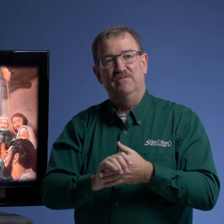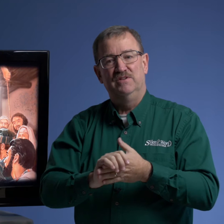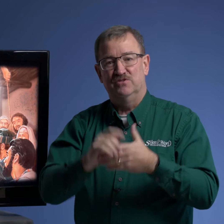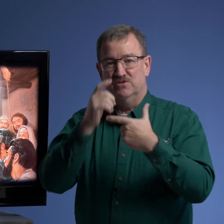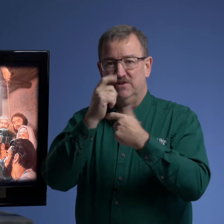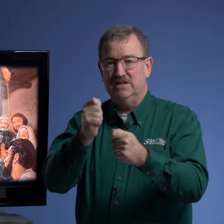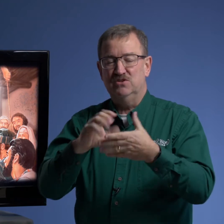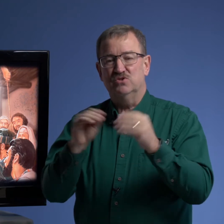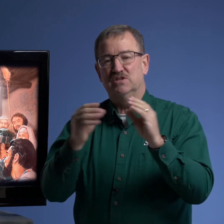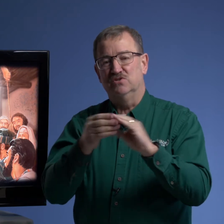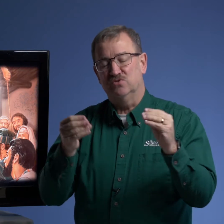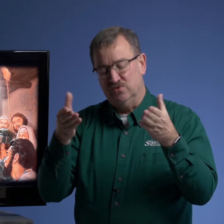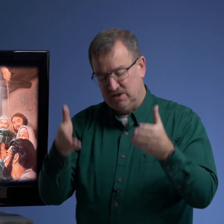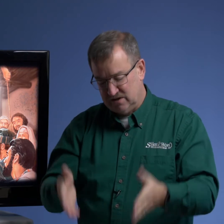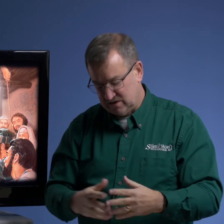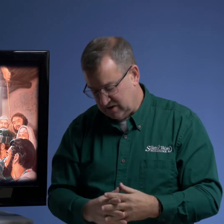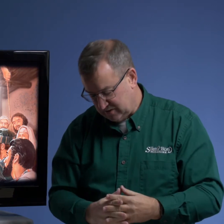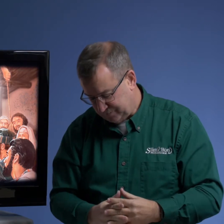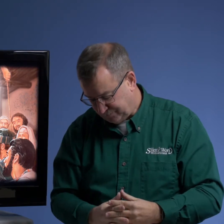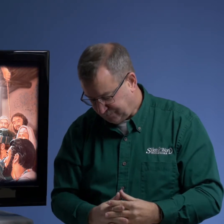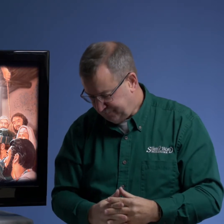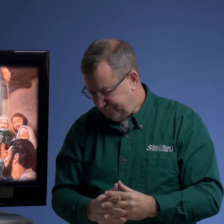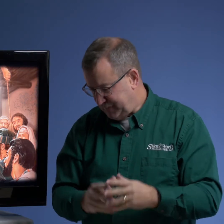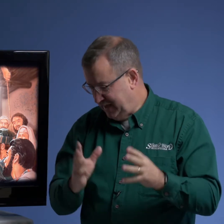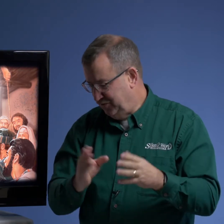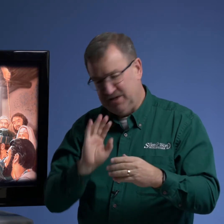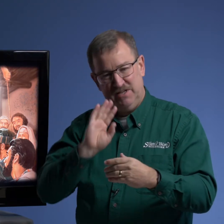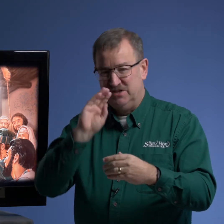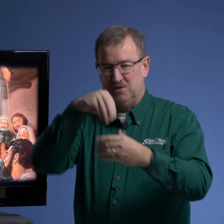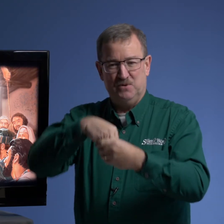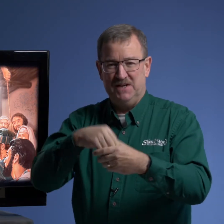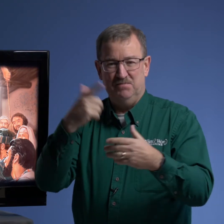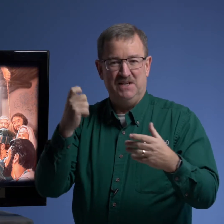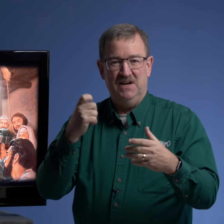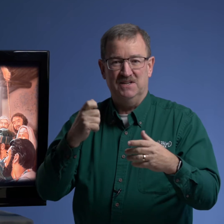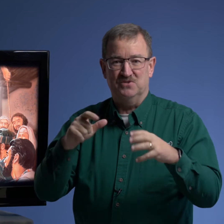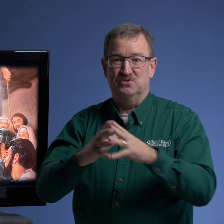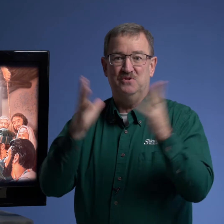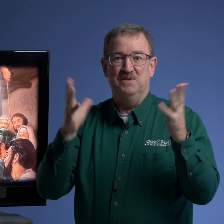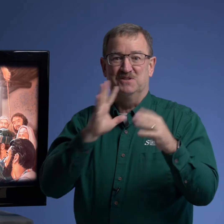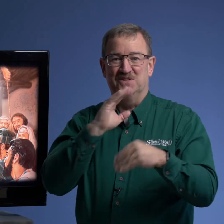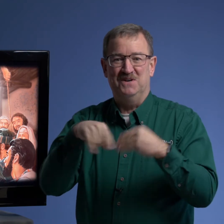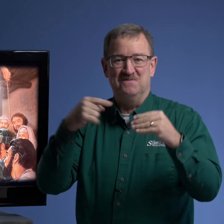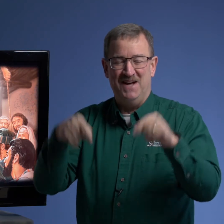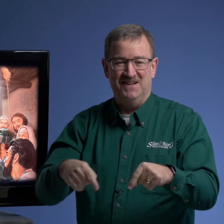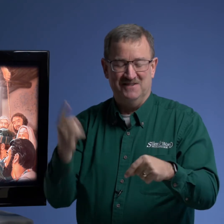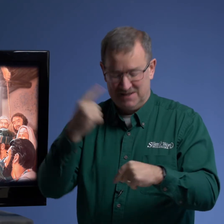there's a very interesting story that's here and i want to jump right in because there's so much to talk about here today